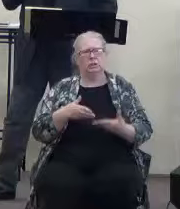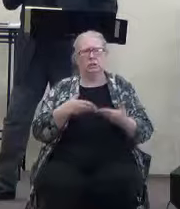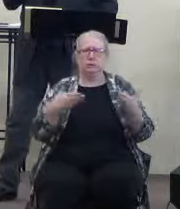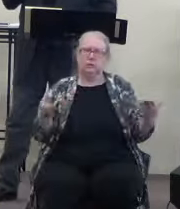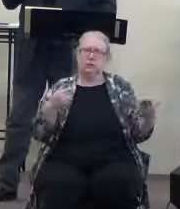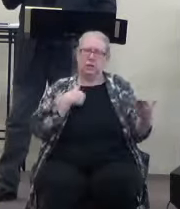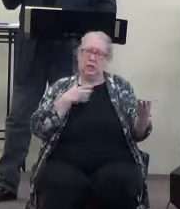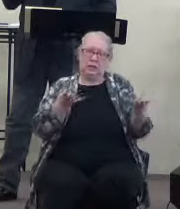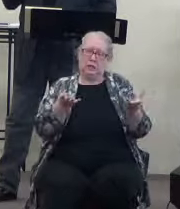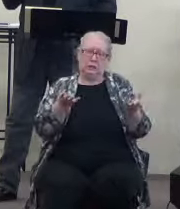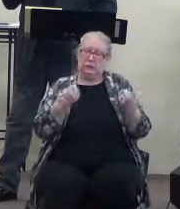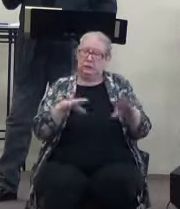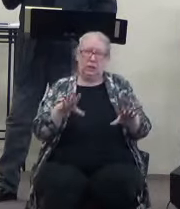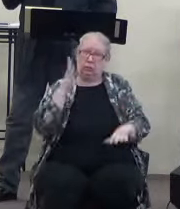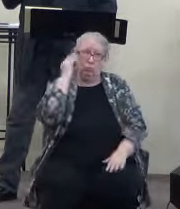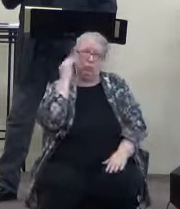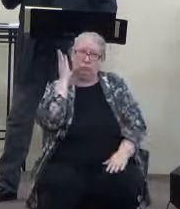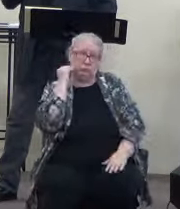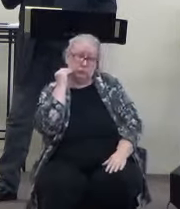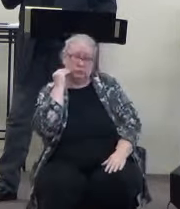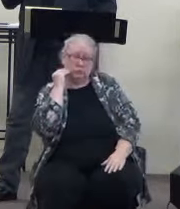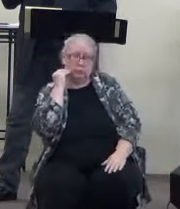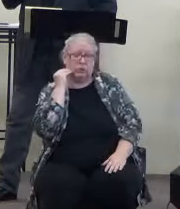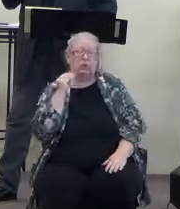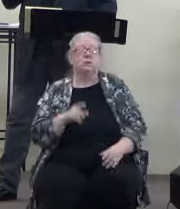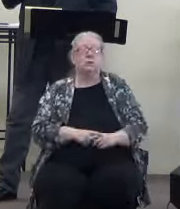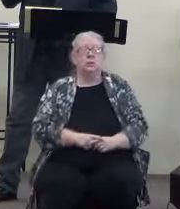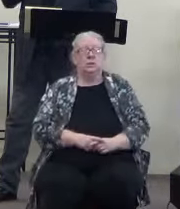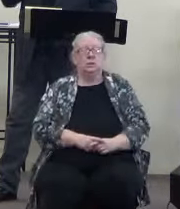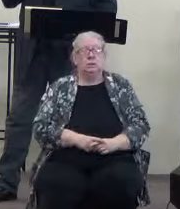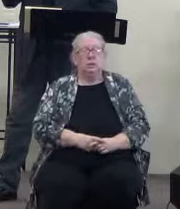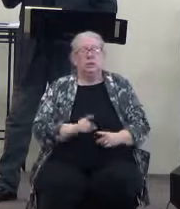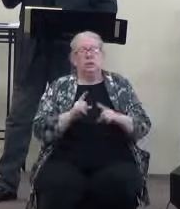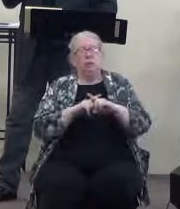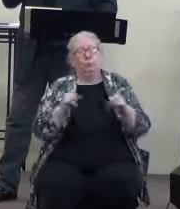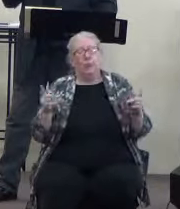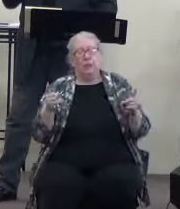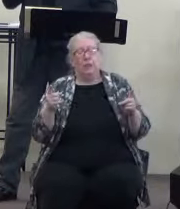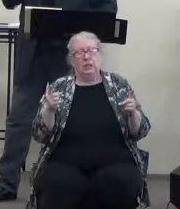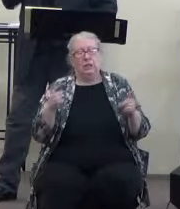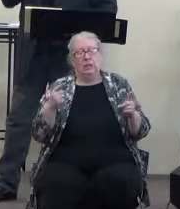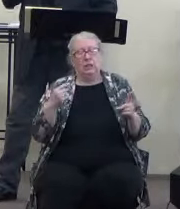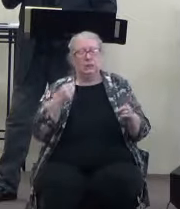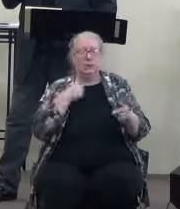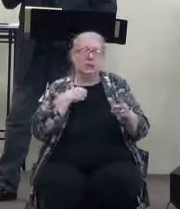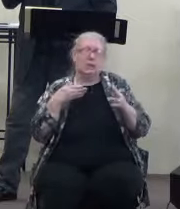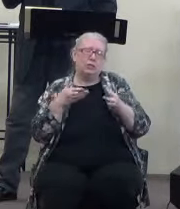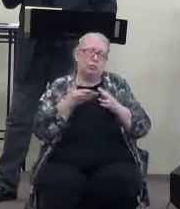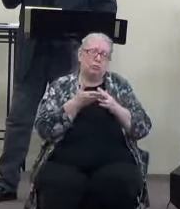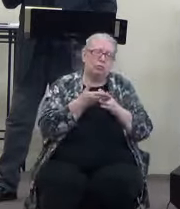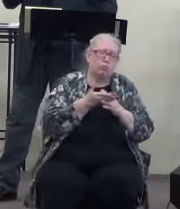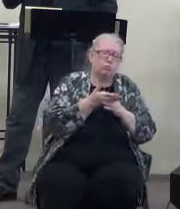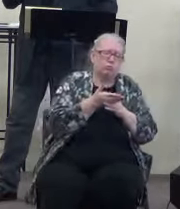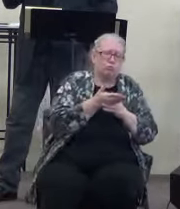I didn't want to go through and you know what they said I kind of slipped through the cracks and and I got